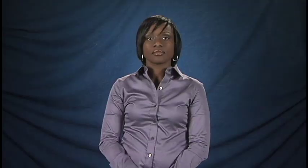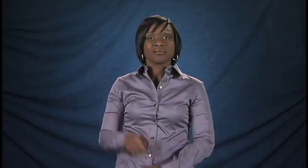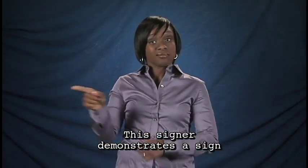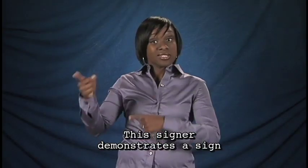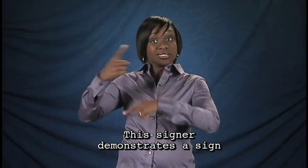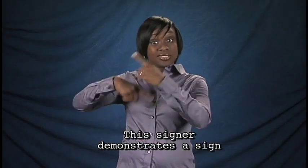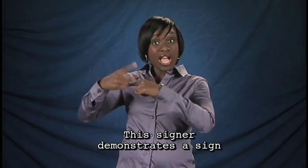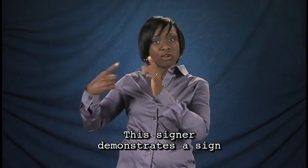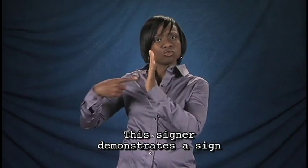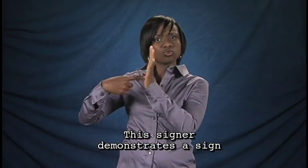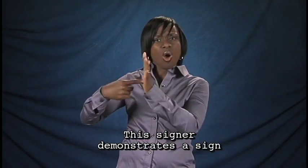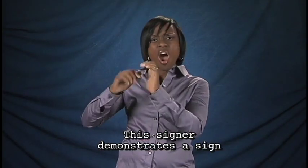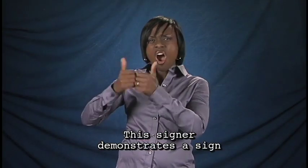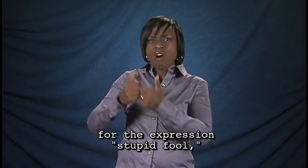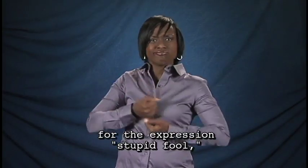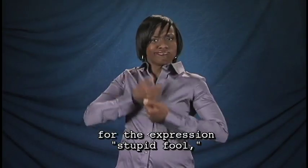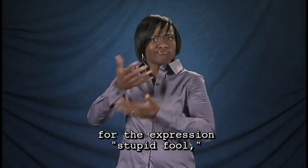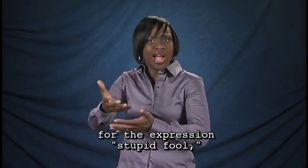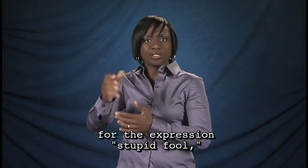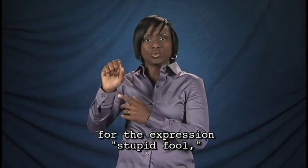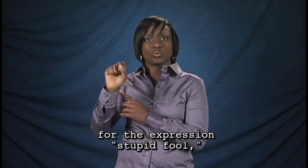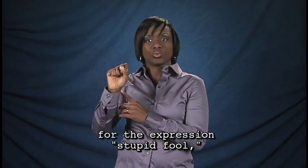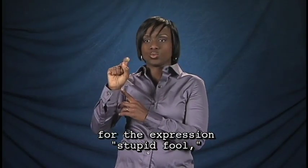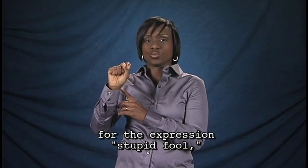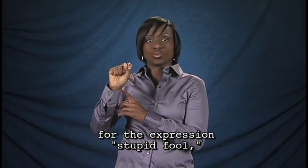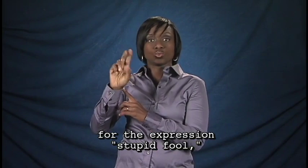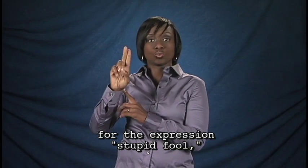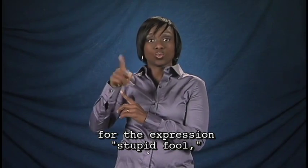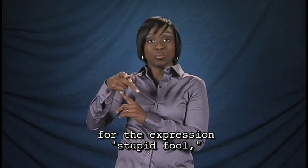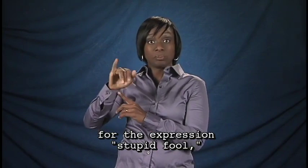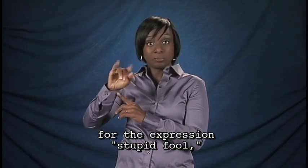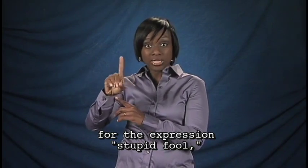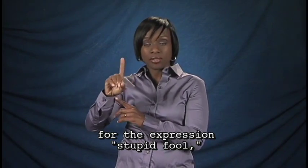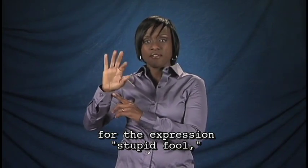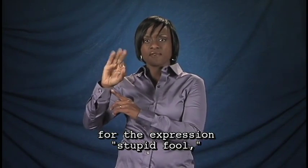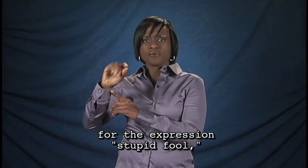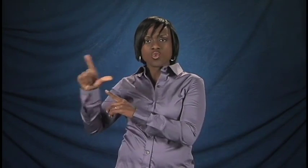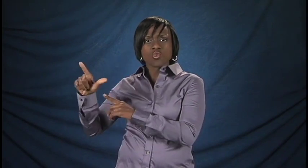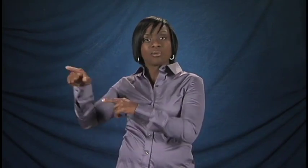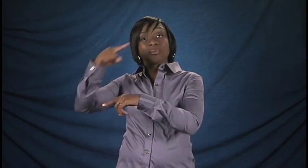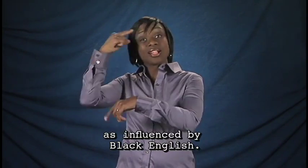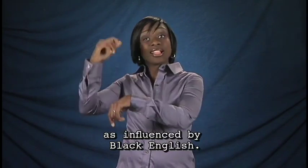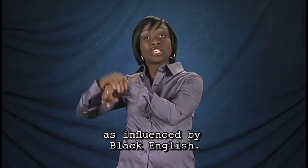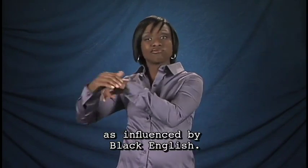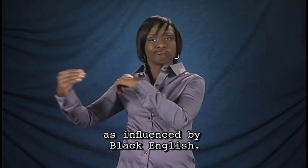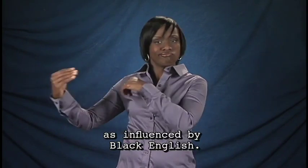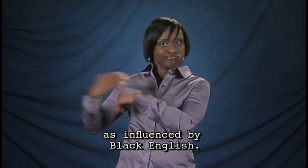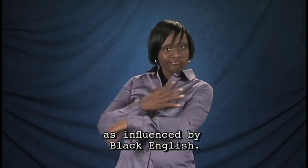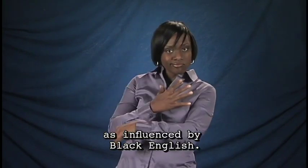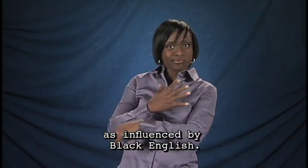This signer demonstrates a sign for the expression, stupid fool, as influenced by black English.